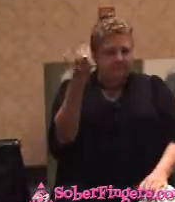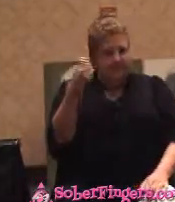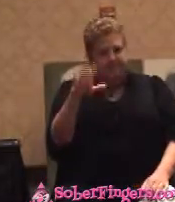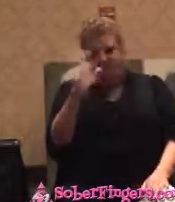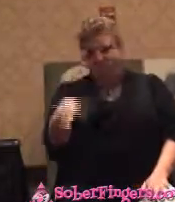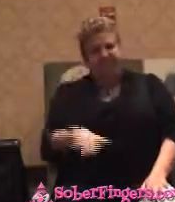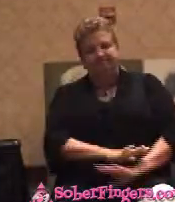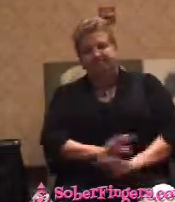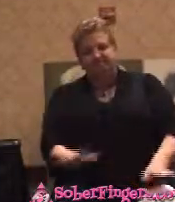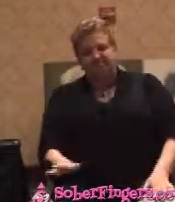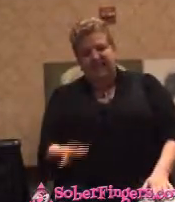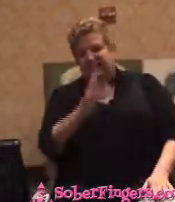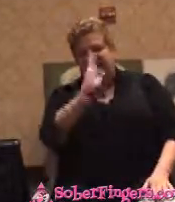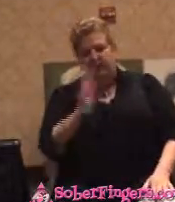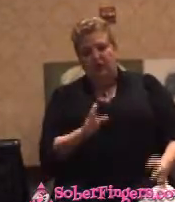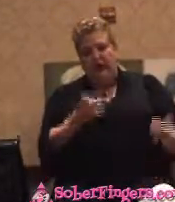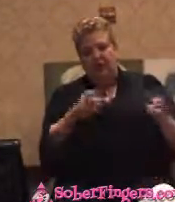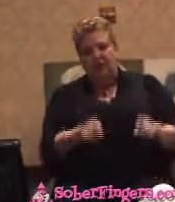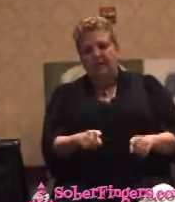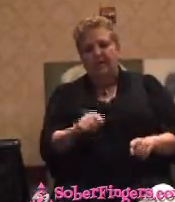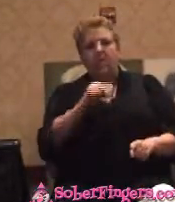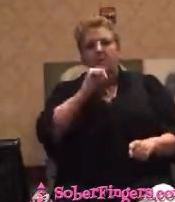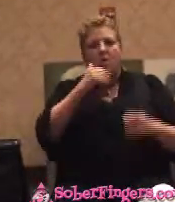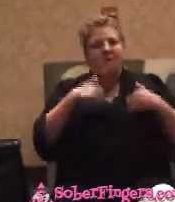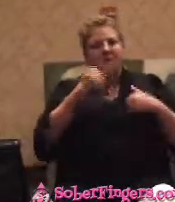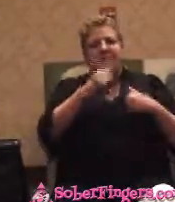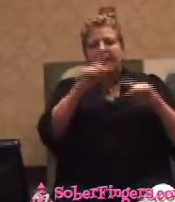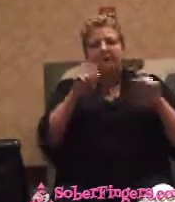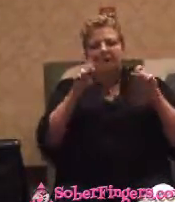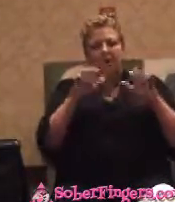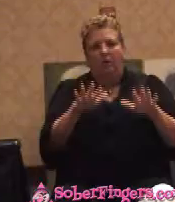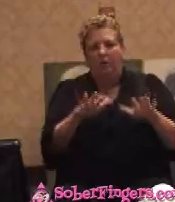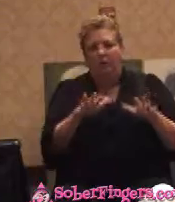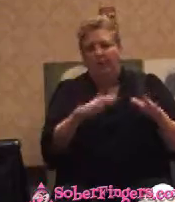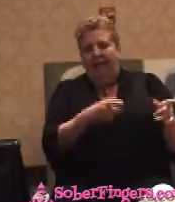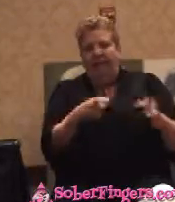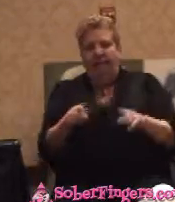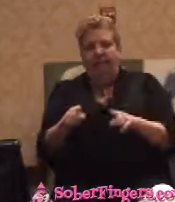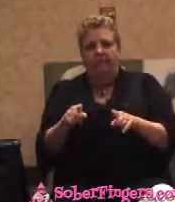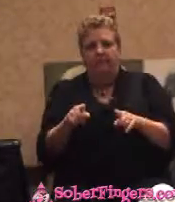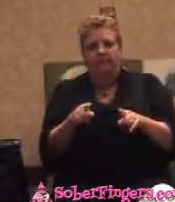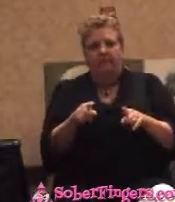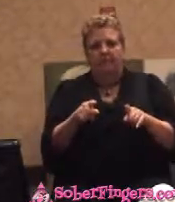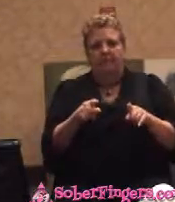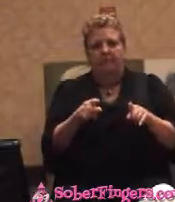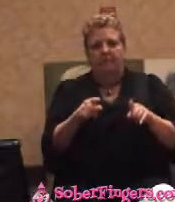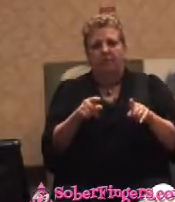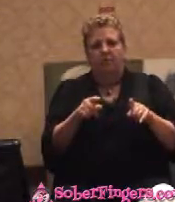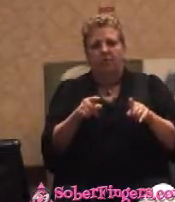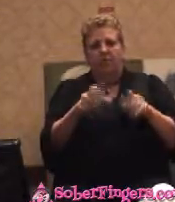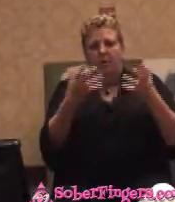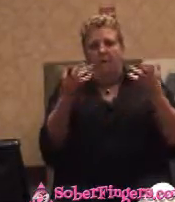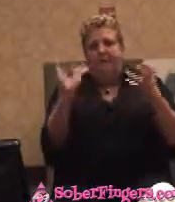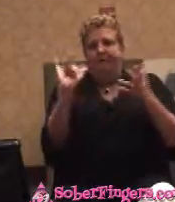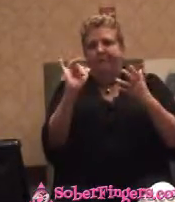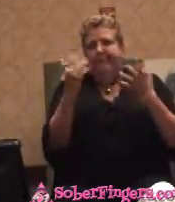I was never going to have any kind of miracles, probably, that I had been hoping for, burning bushes and all this kind of stuff.